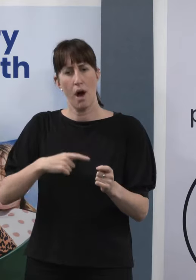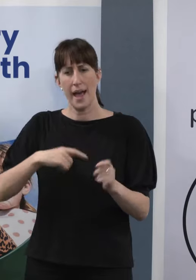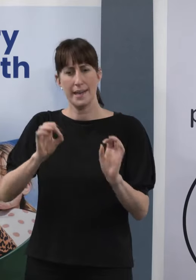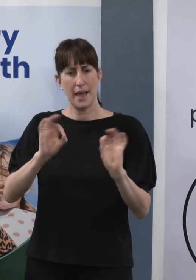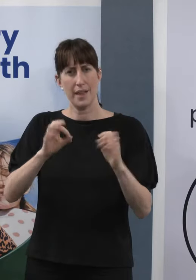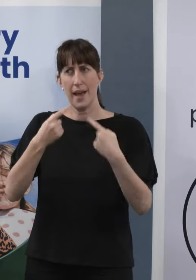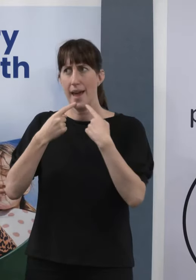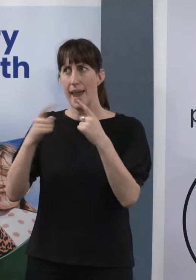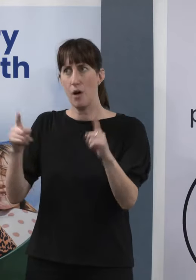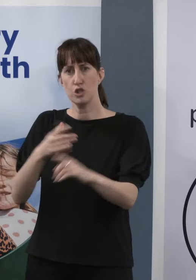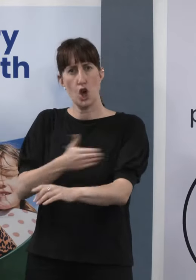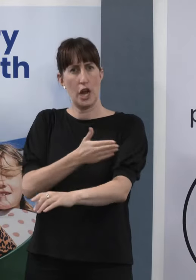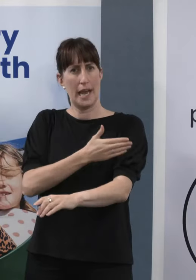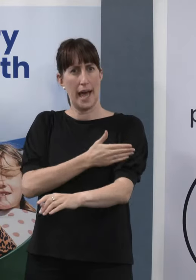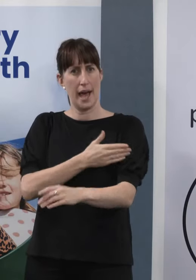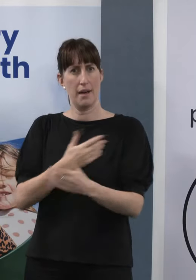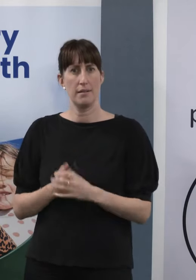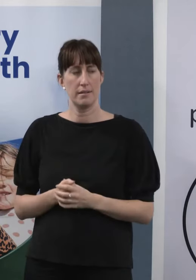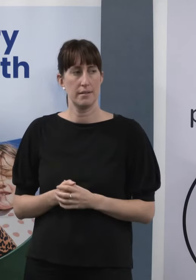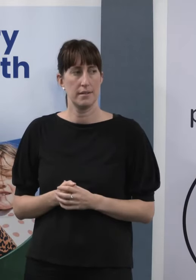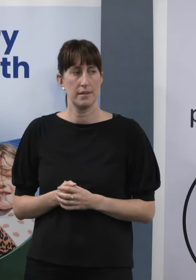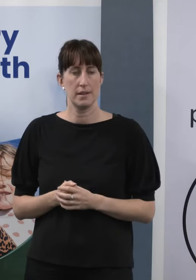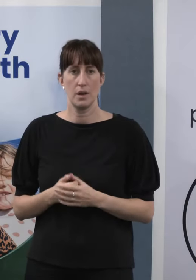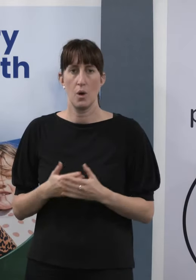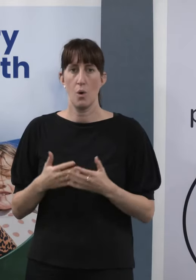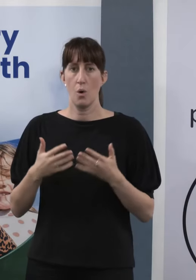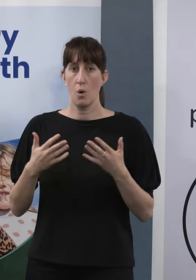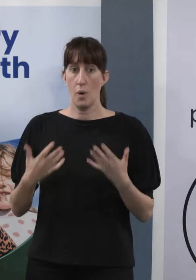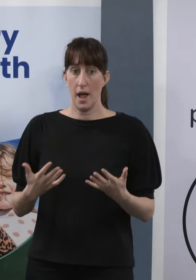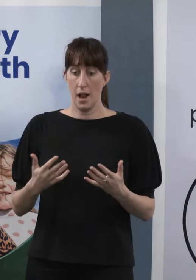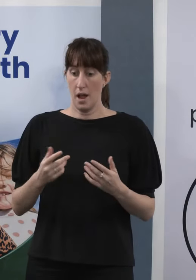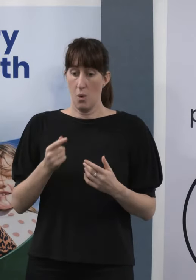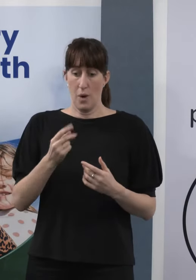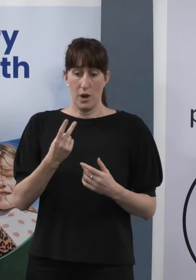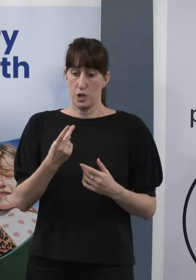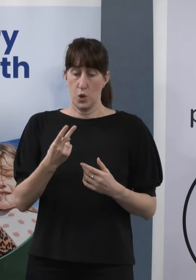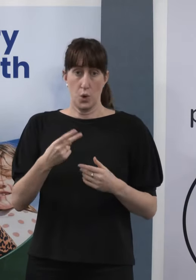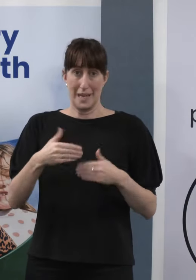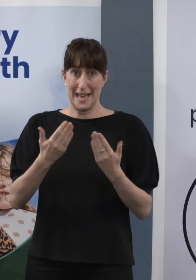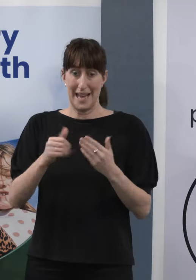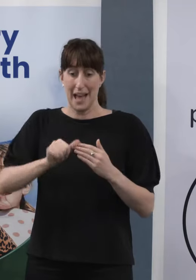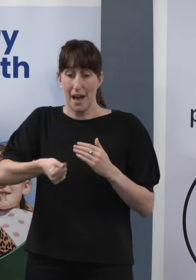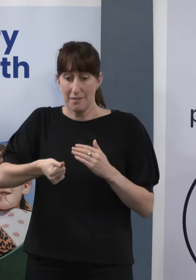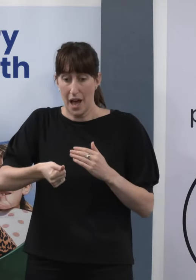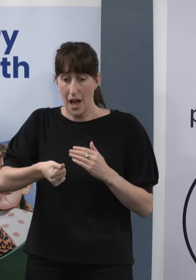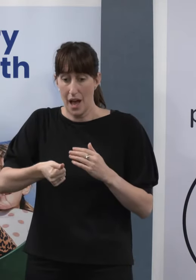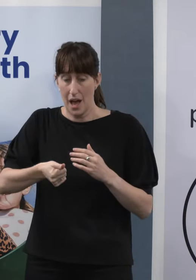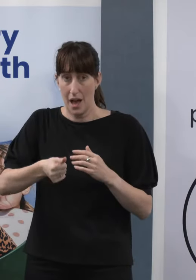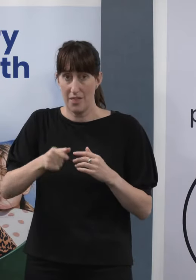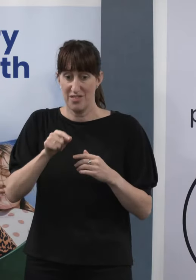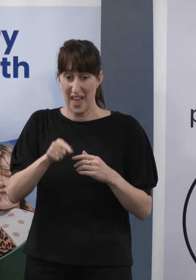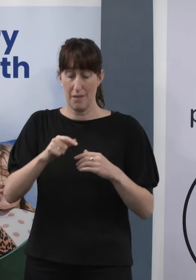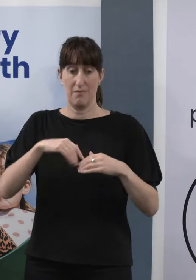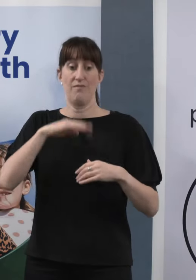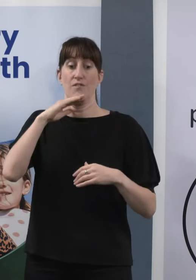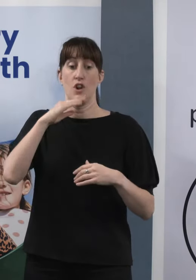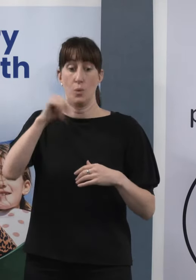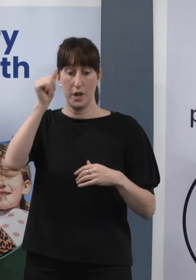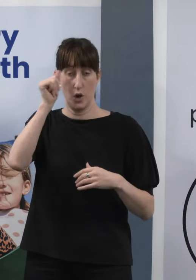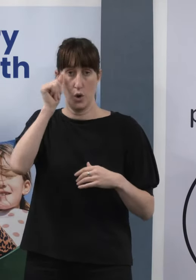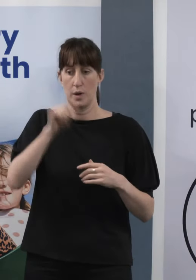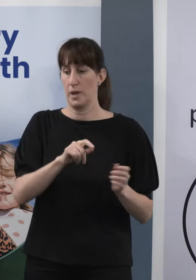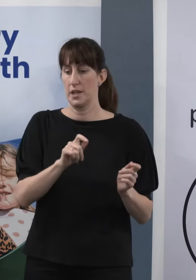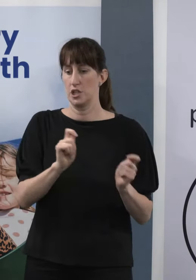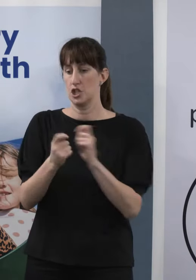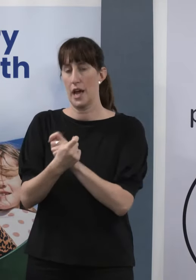Actually, what we did do was we shifted very much within the next day or two after that to the use of rapid antigen tests, and the reason we did that